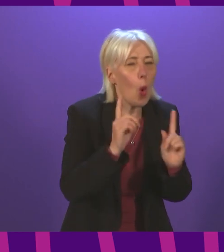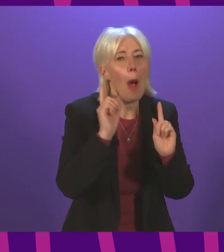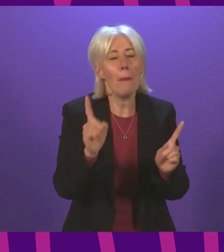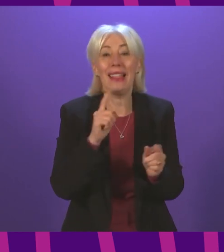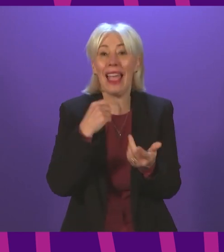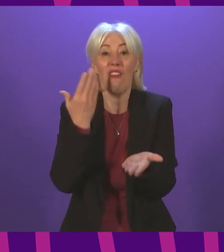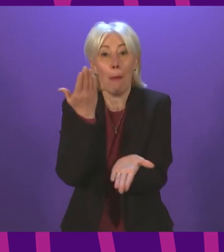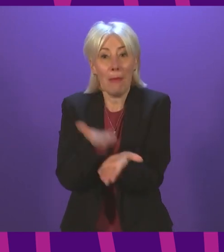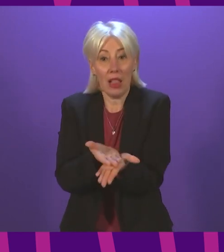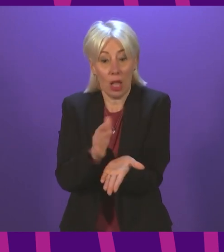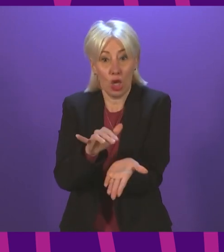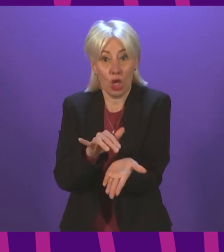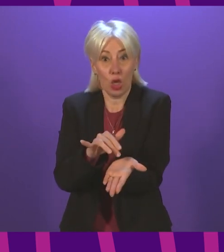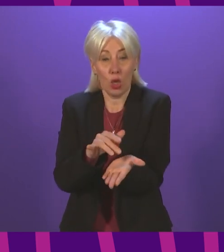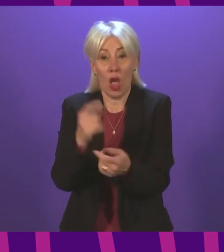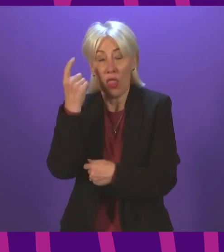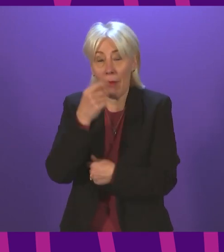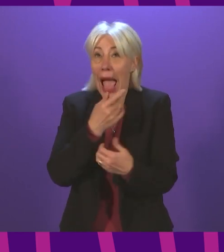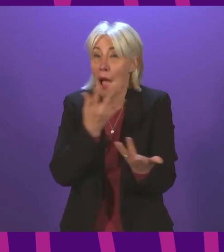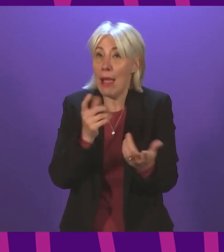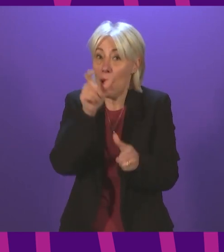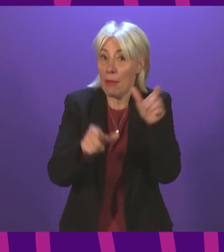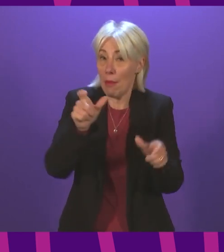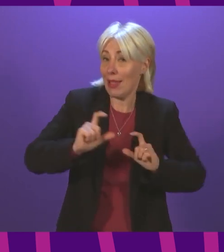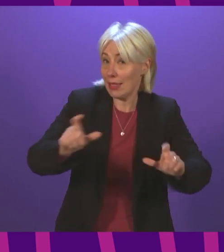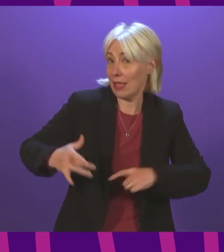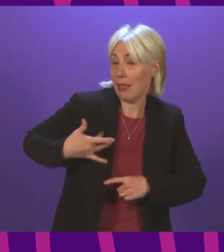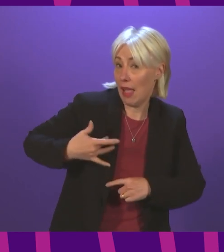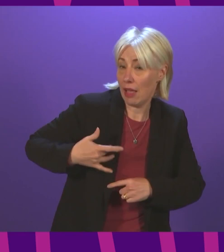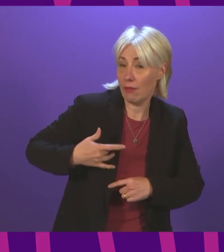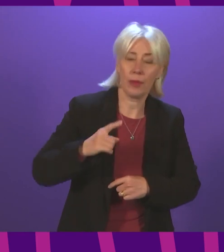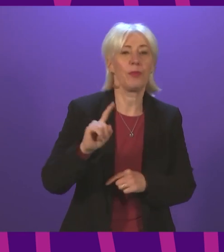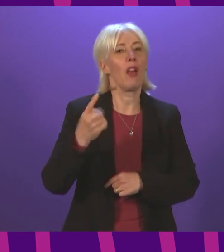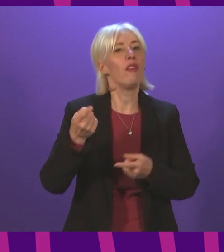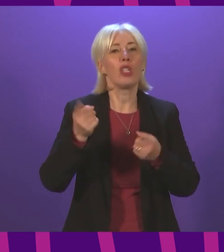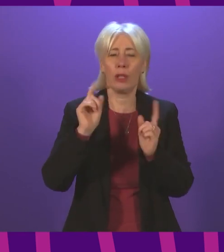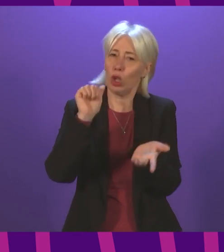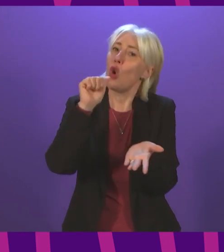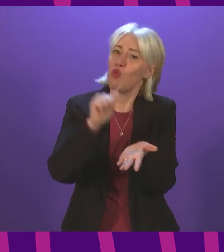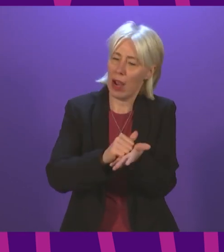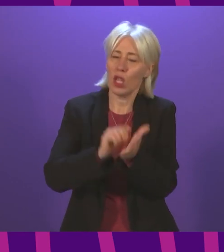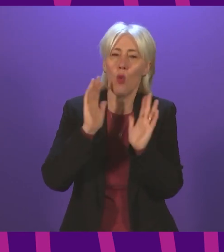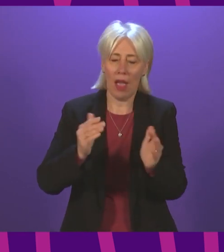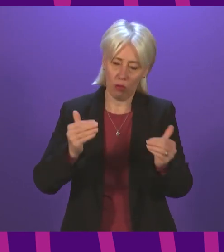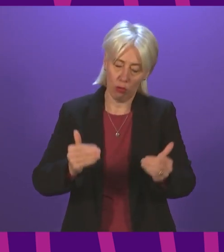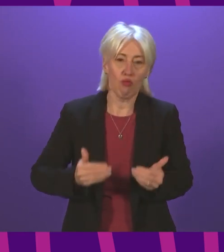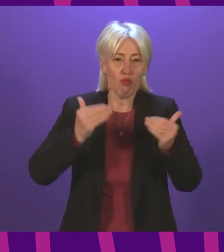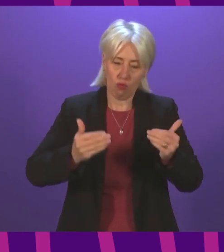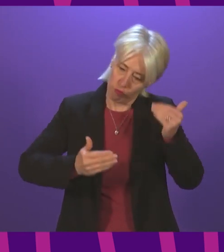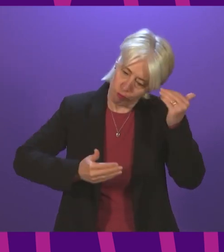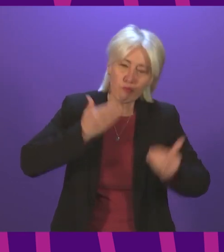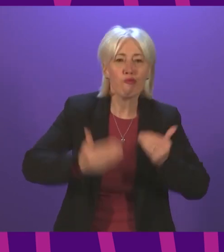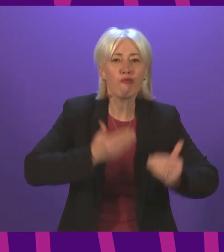wonder how many people would still be here. The First Minister was absolutely right to say that we have to move forward at peace.